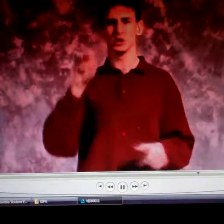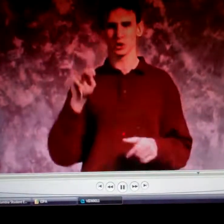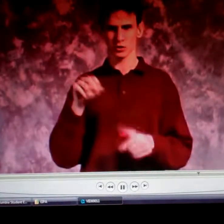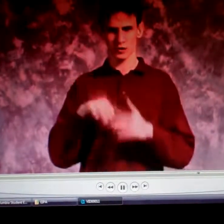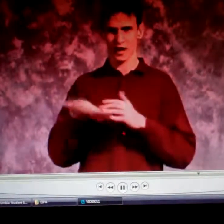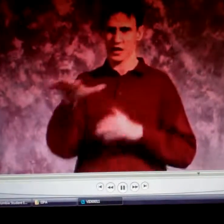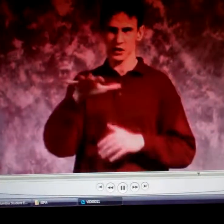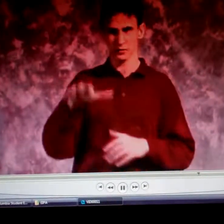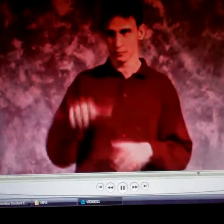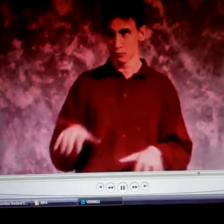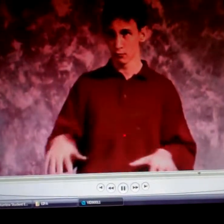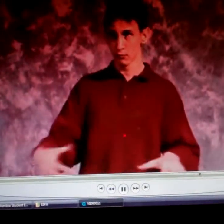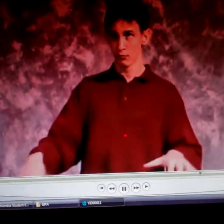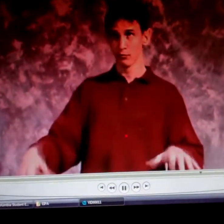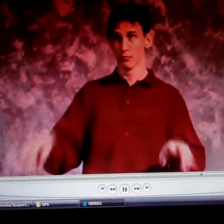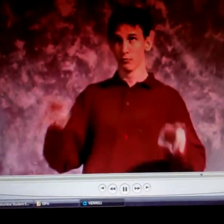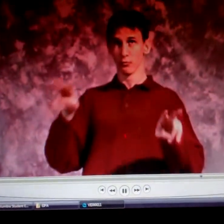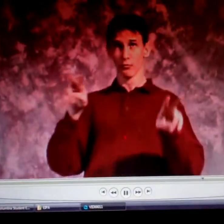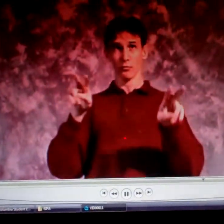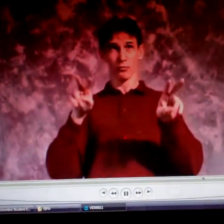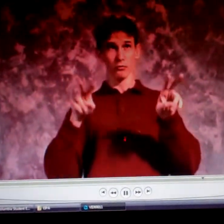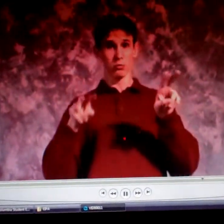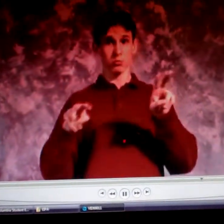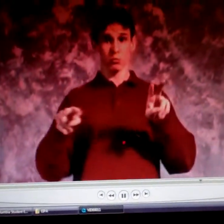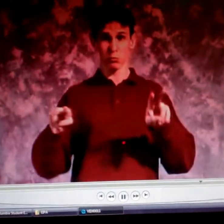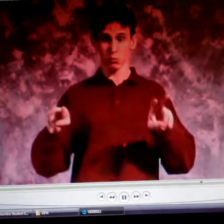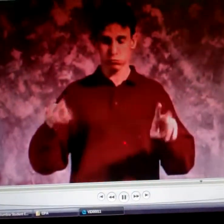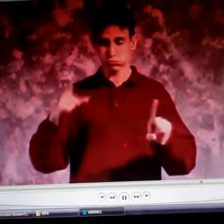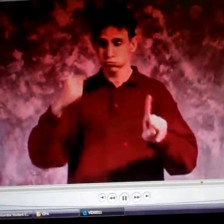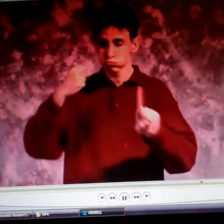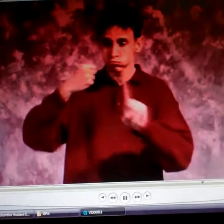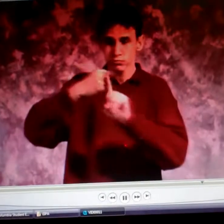And... We went to the biggest theater in the area.